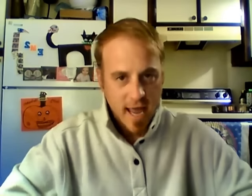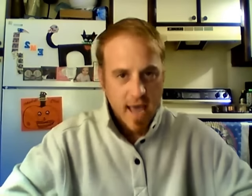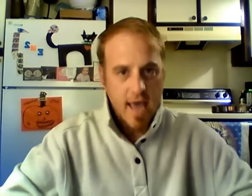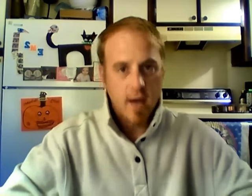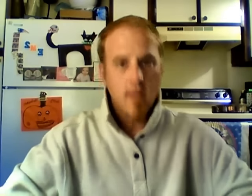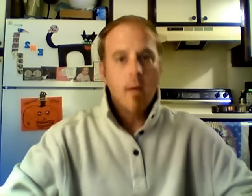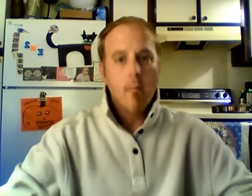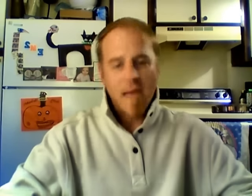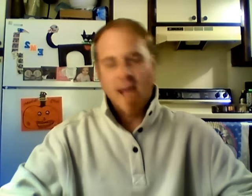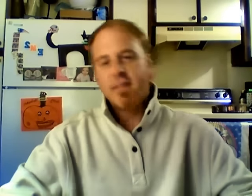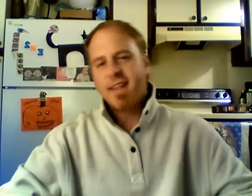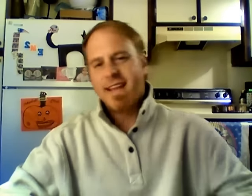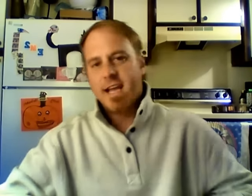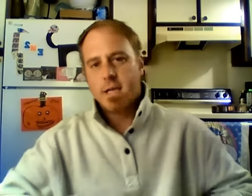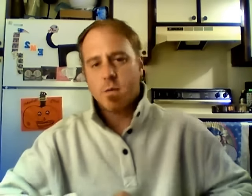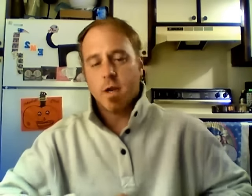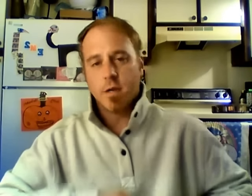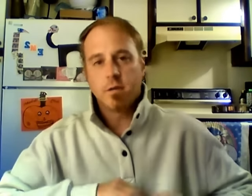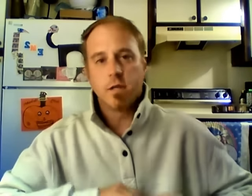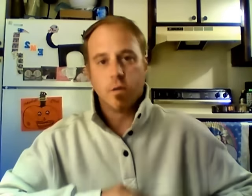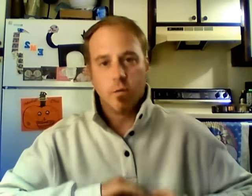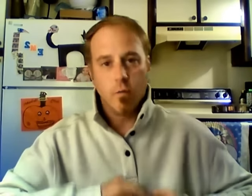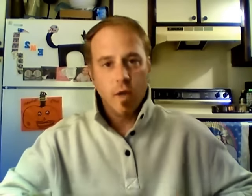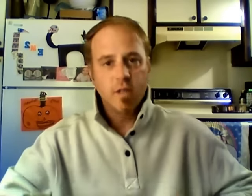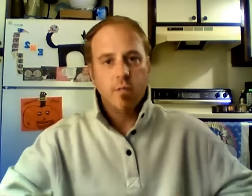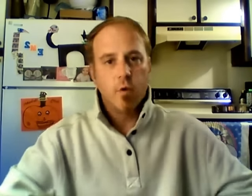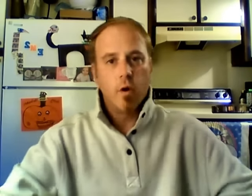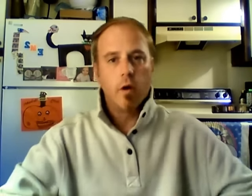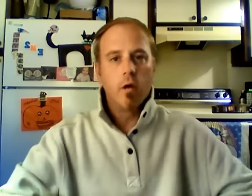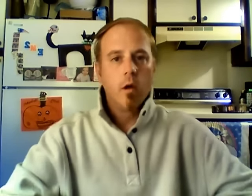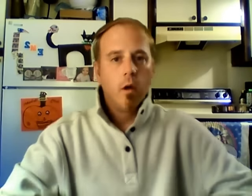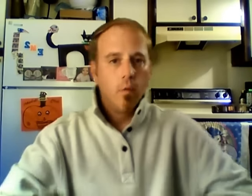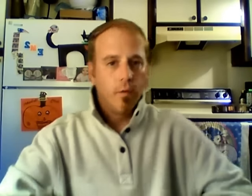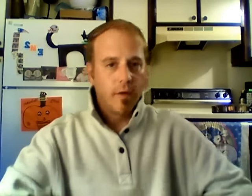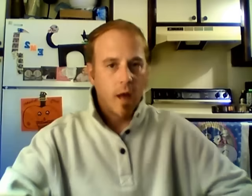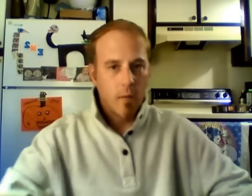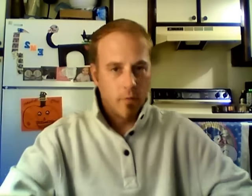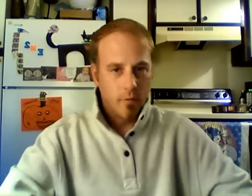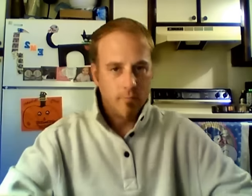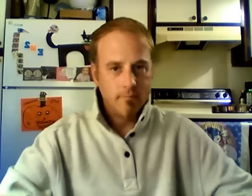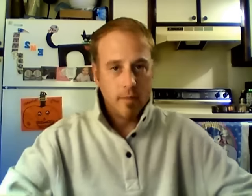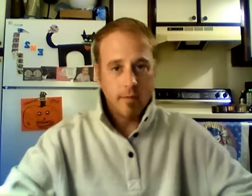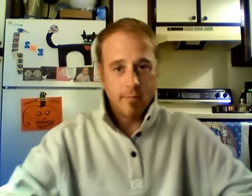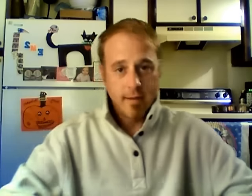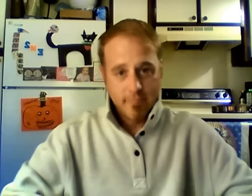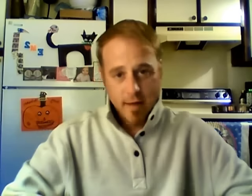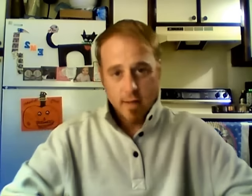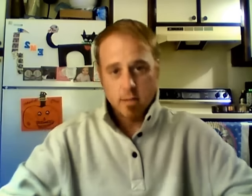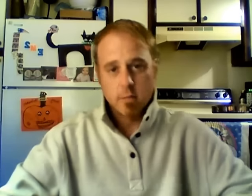I had back in the days when I used to do the Ouija board with a couple of my friends.